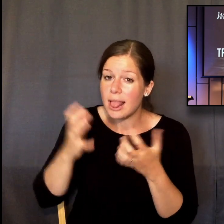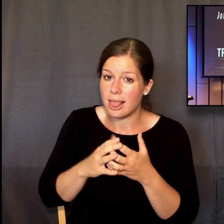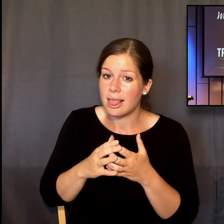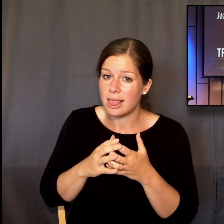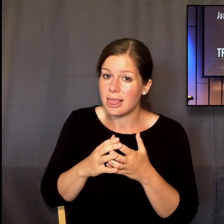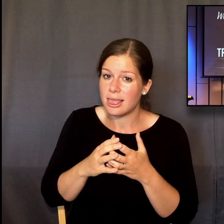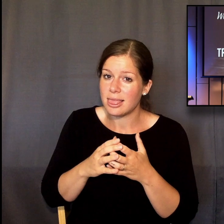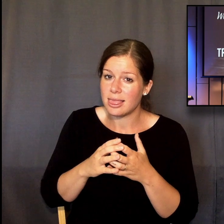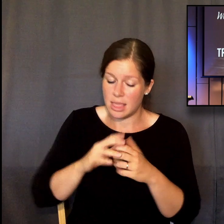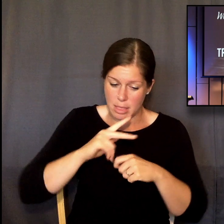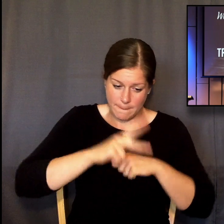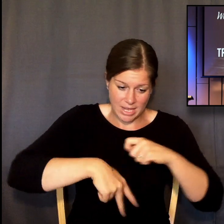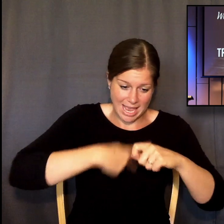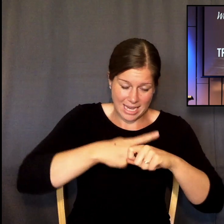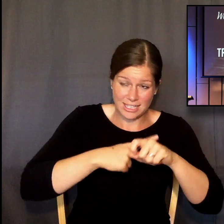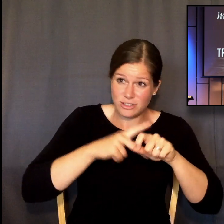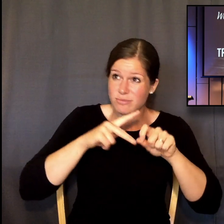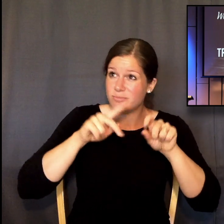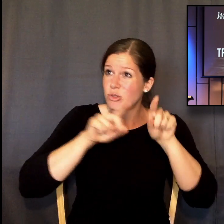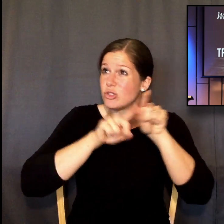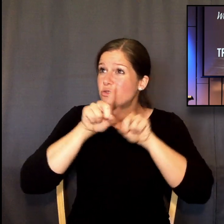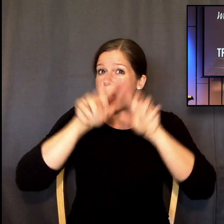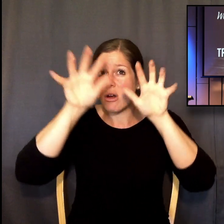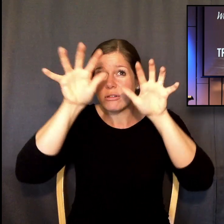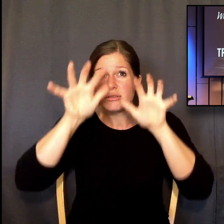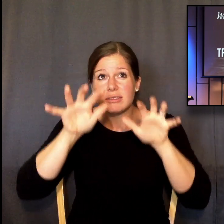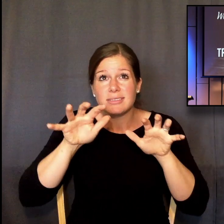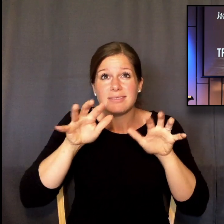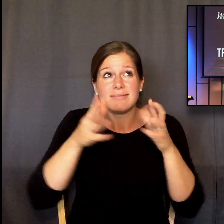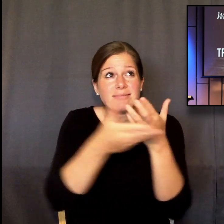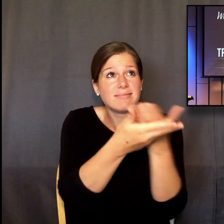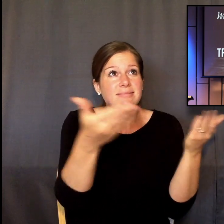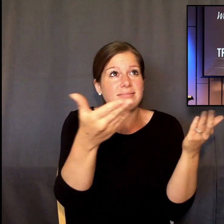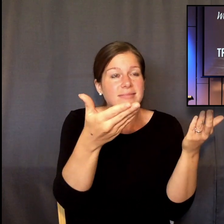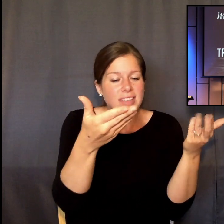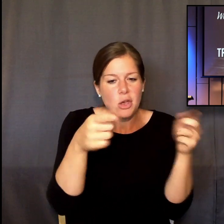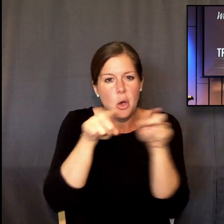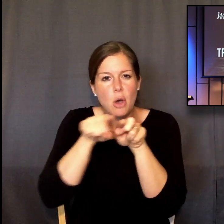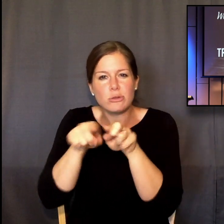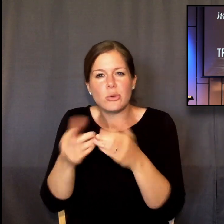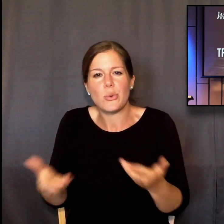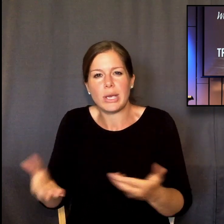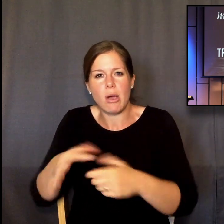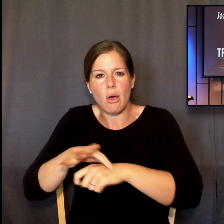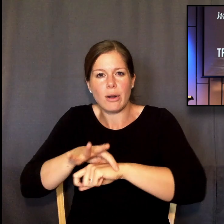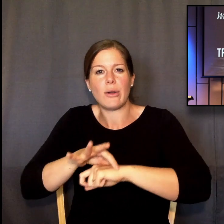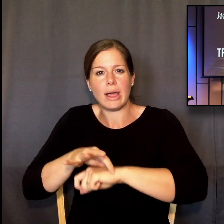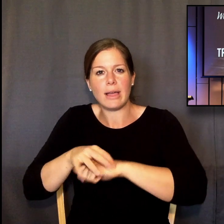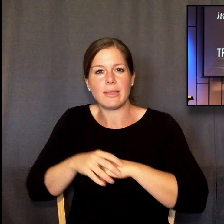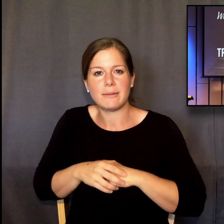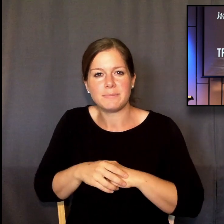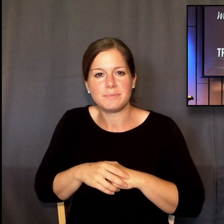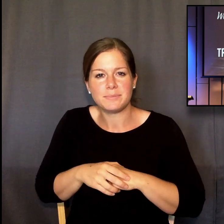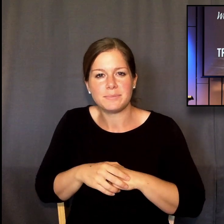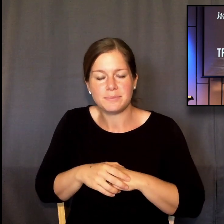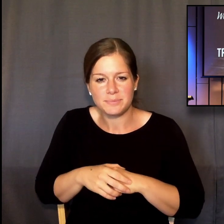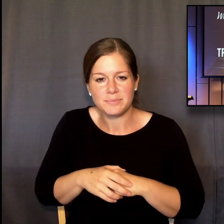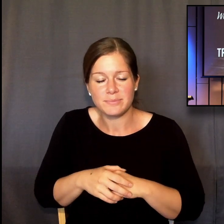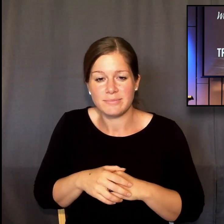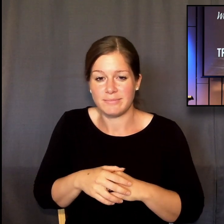stars and planets and all of that, in the host of heaven, and among the inhabitants of the earth. No one can stay